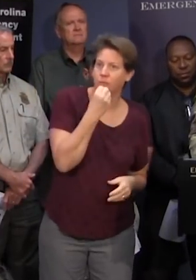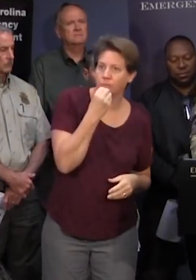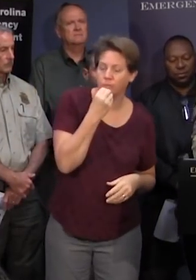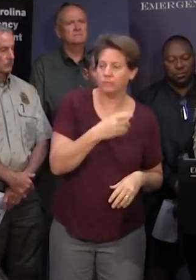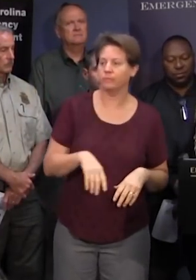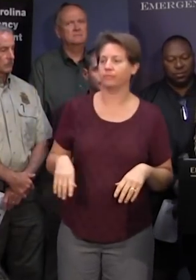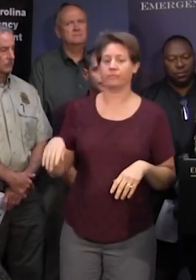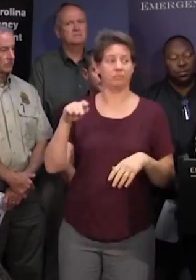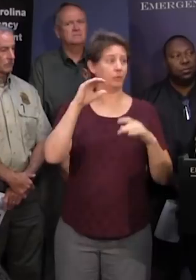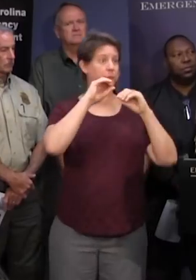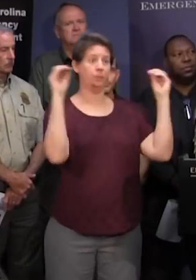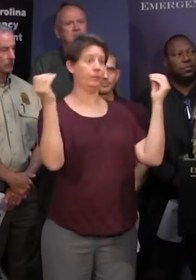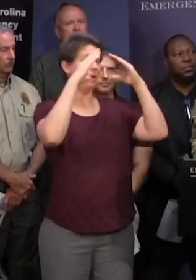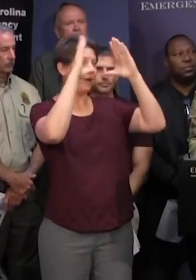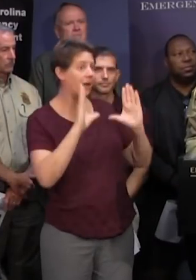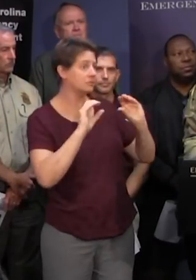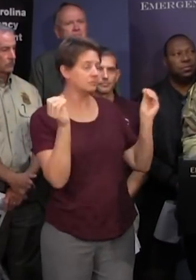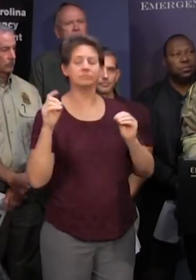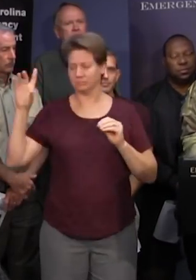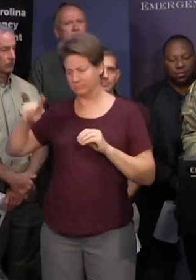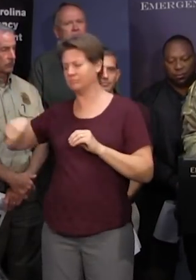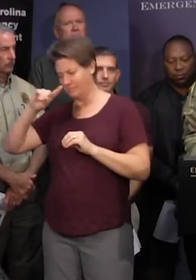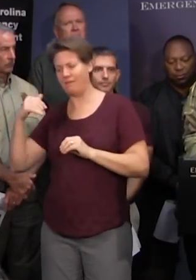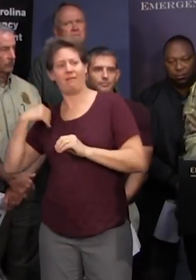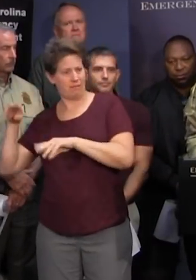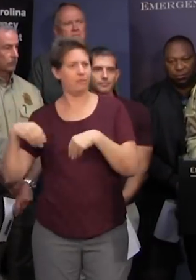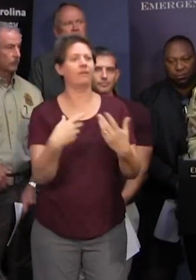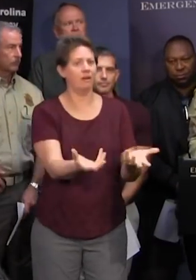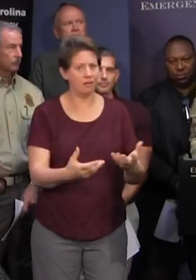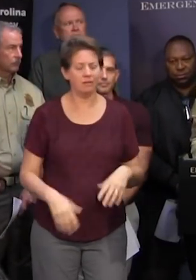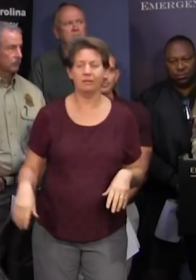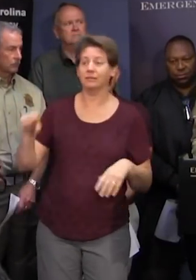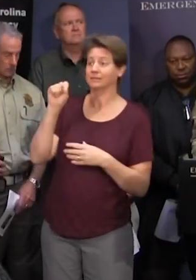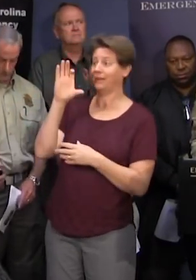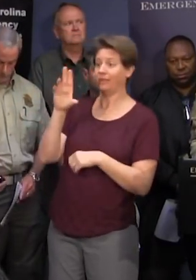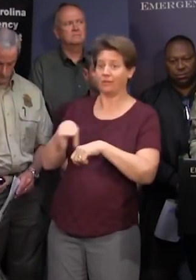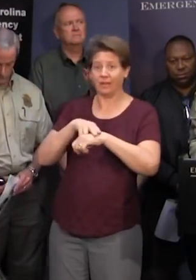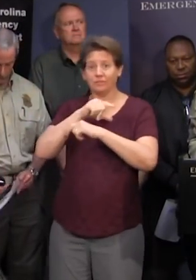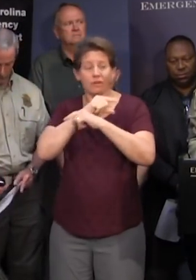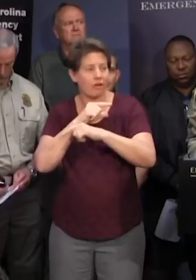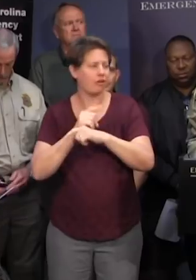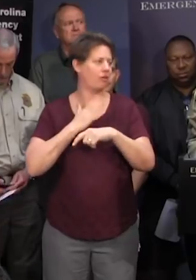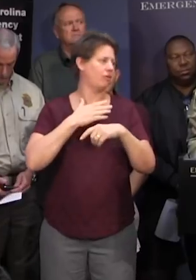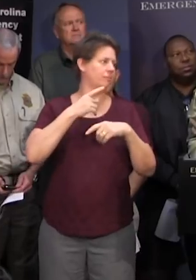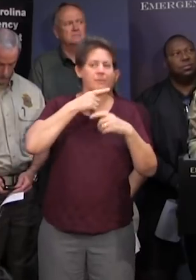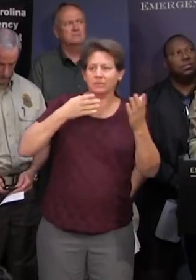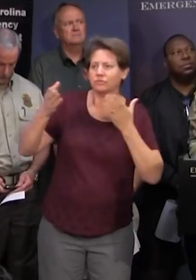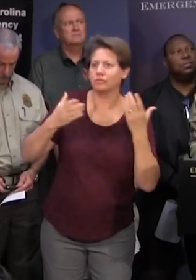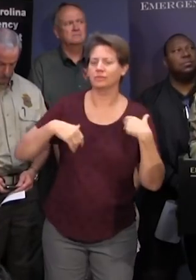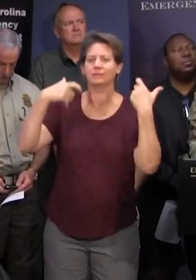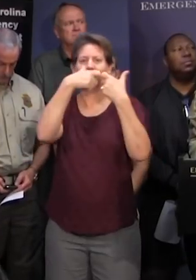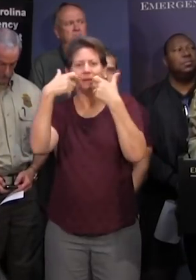without shelter there are those providing housing South Carolina National Guard volunteers VOADS our public service our electric crews